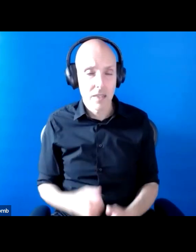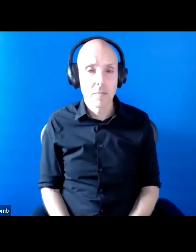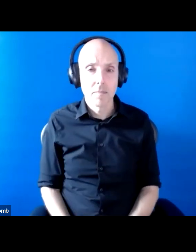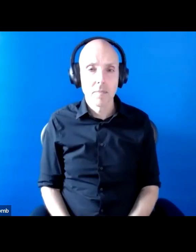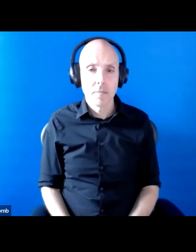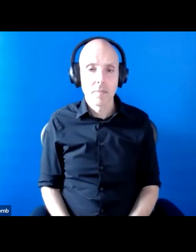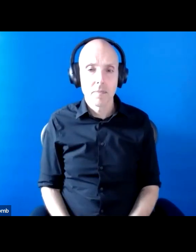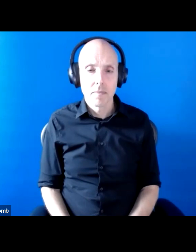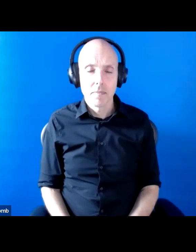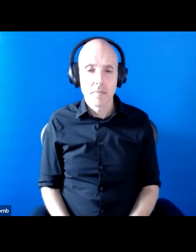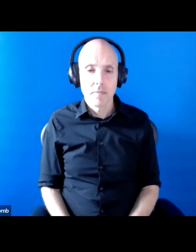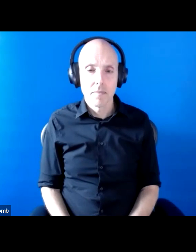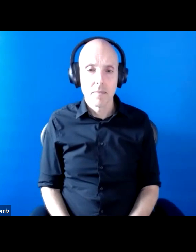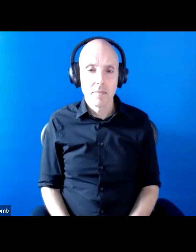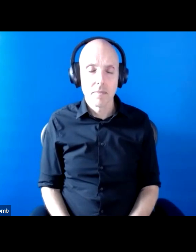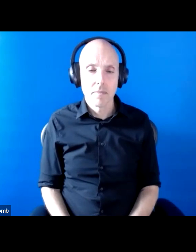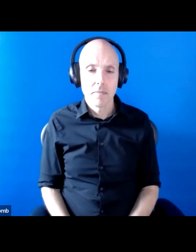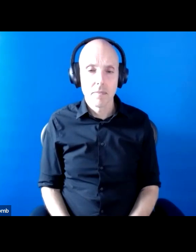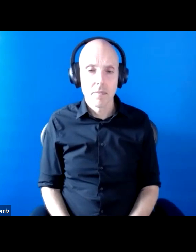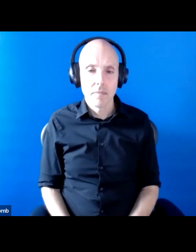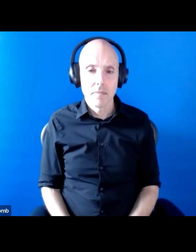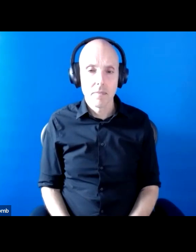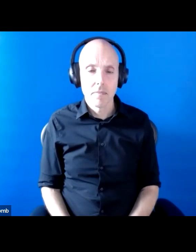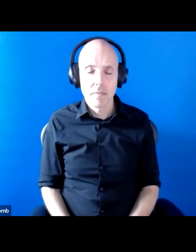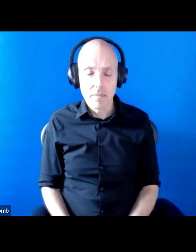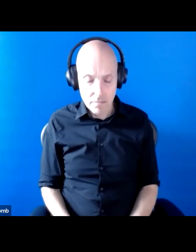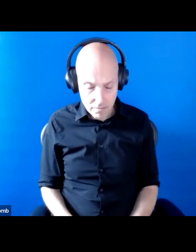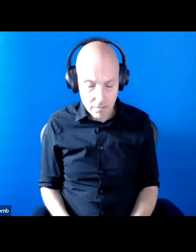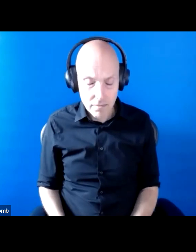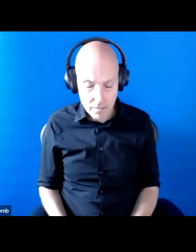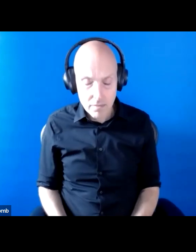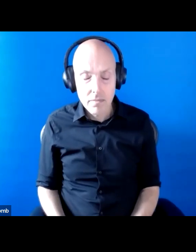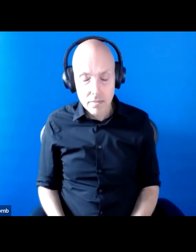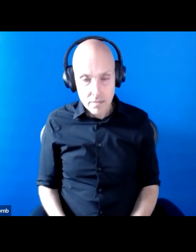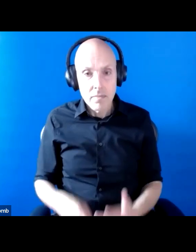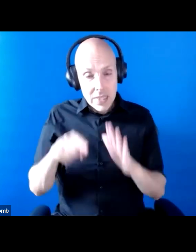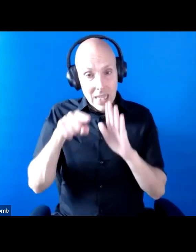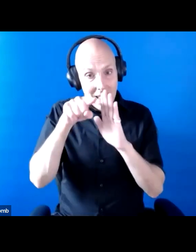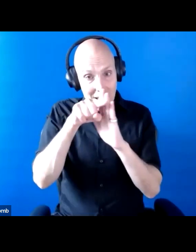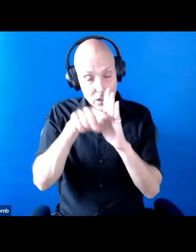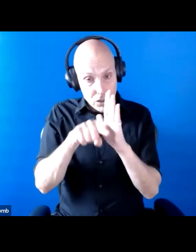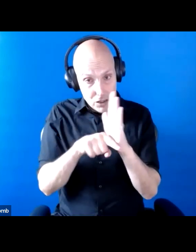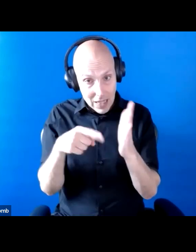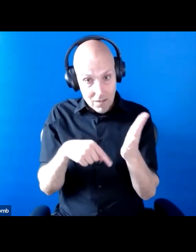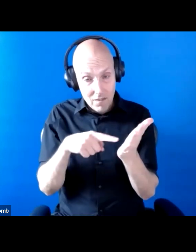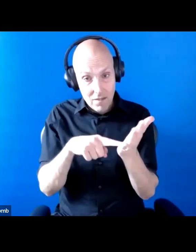But the extent to which is actually implemented by some of our public services